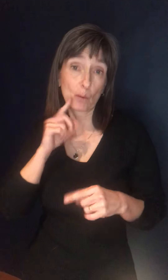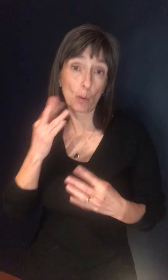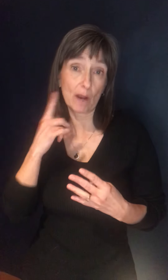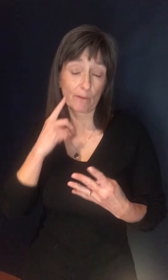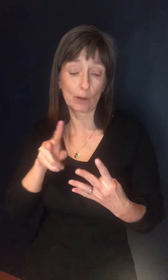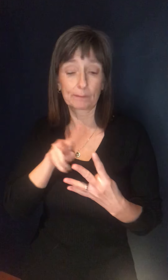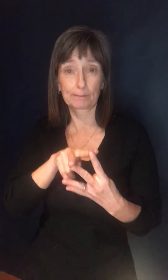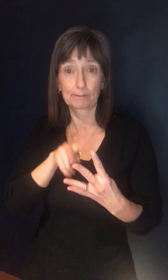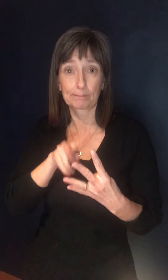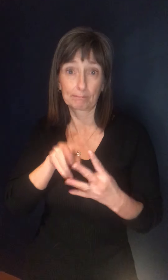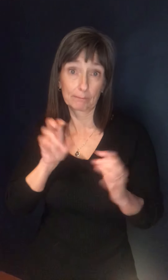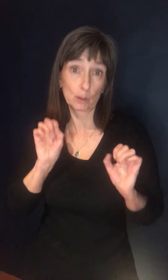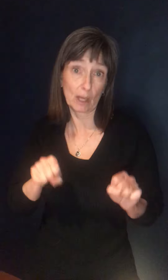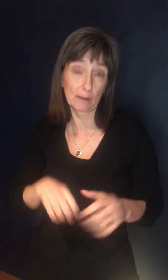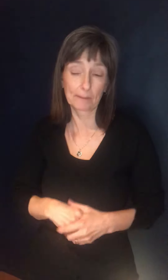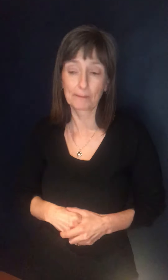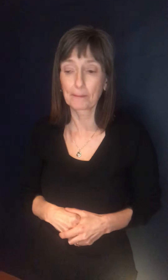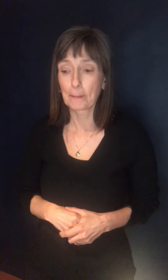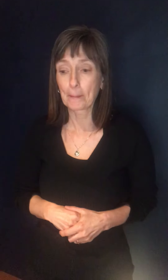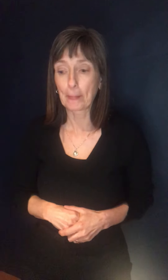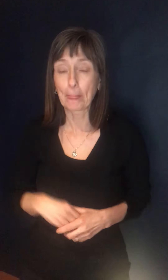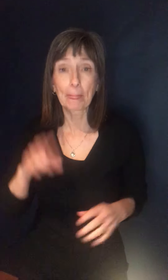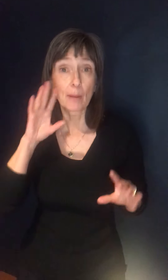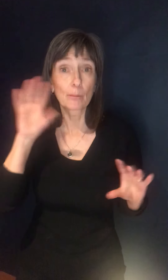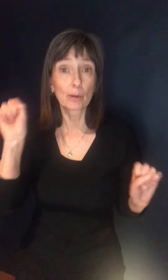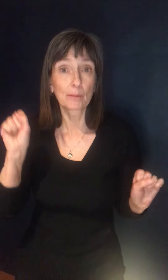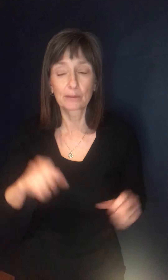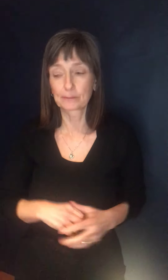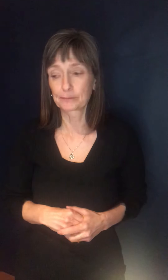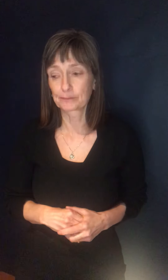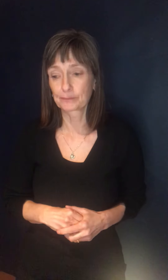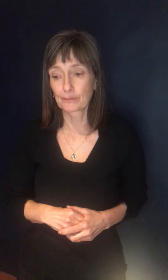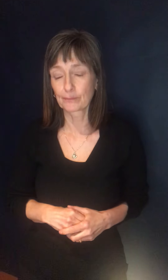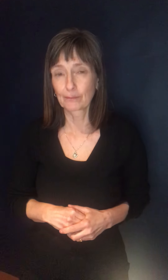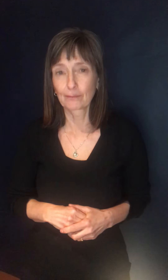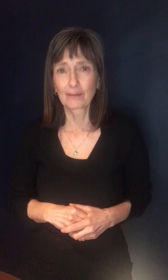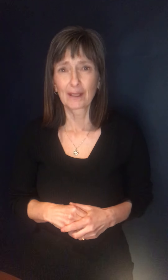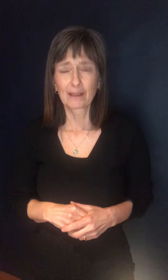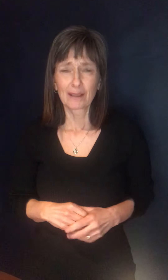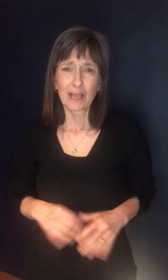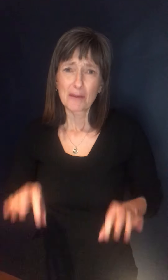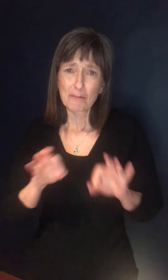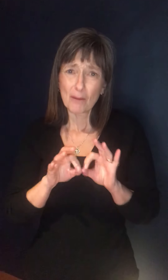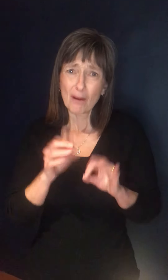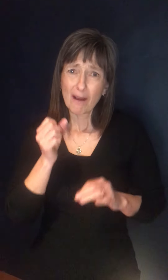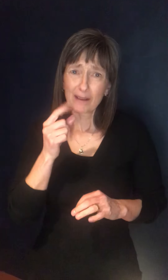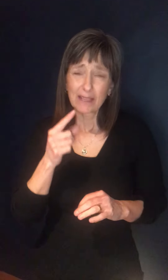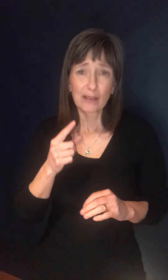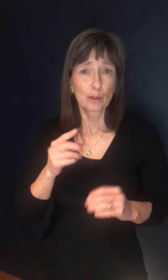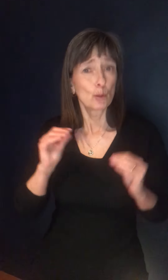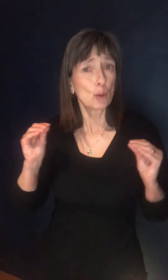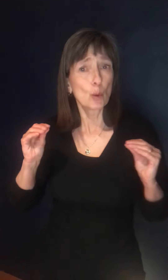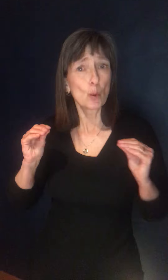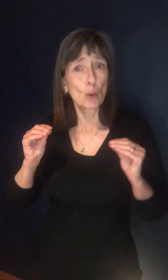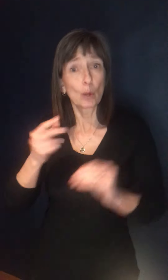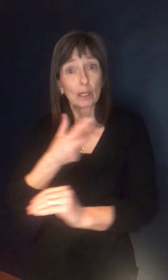Kelly, just, just to pick up, I mean, I think it's important that people understand that there's no link to causality here whatsoever.